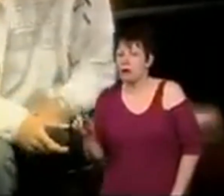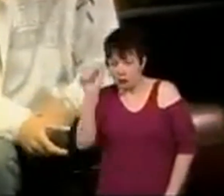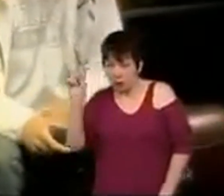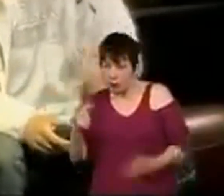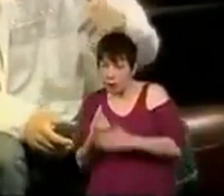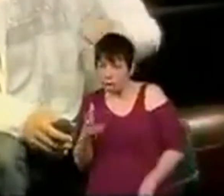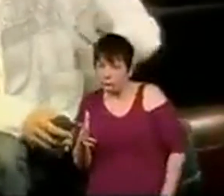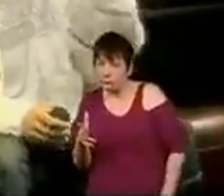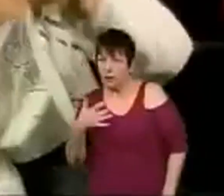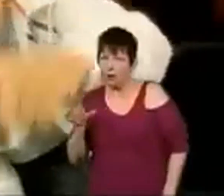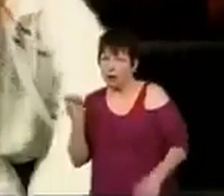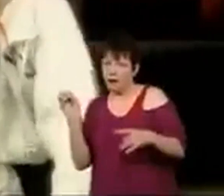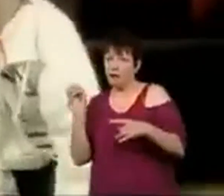right you want to put a banging donk on it